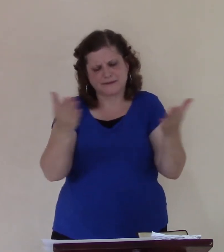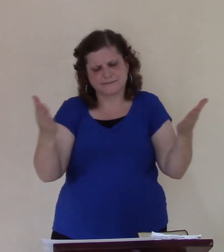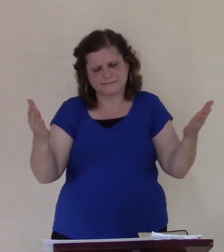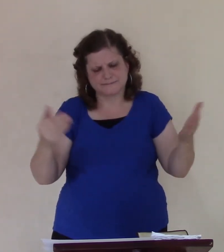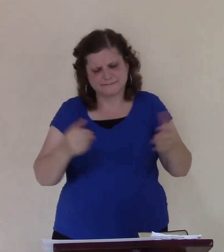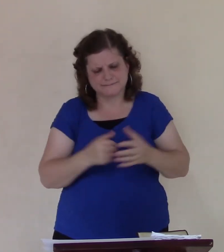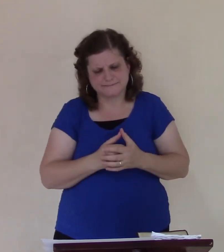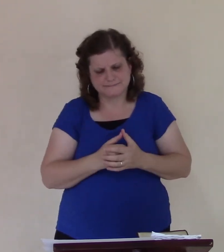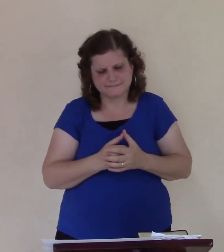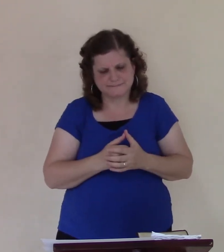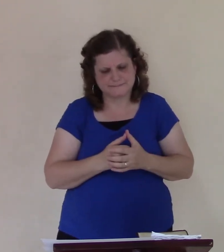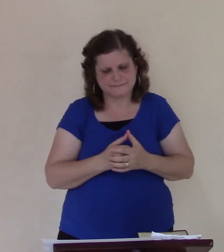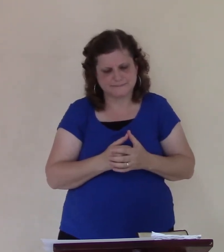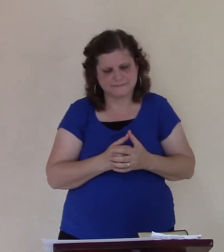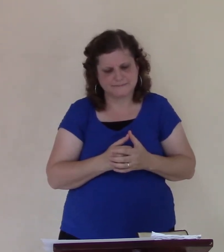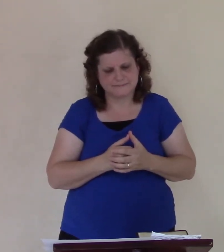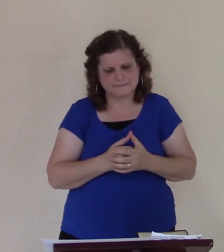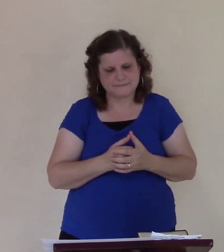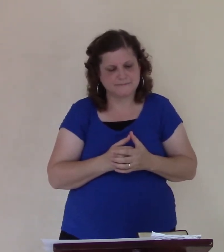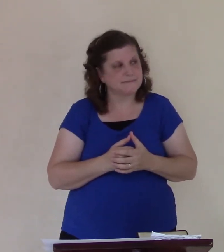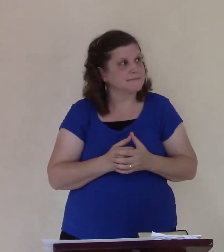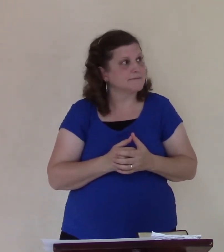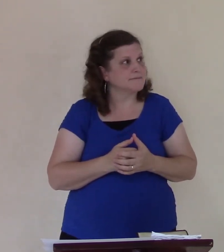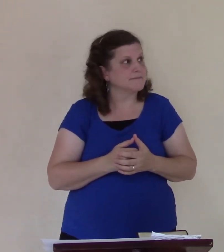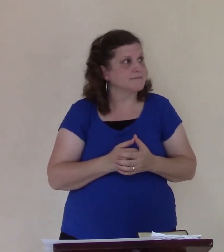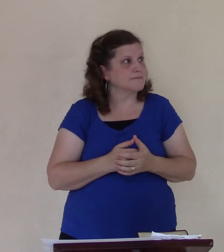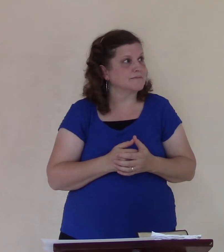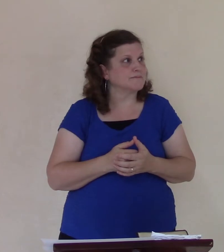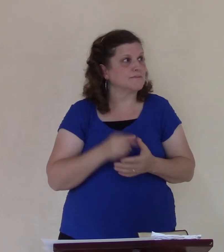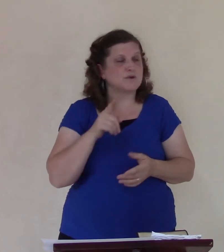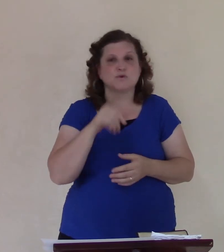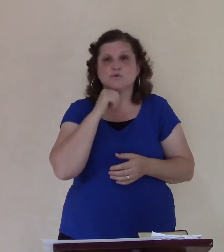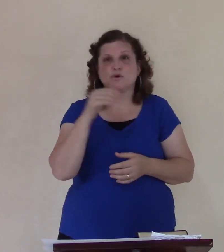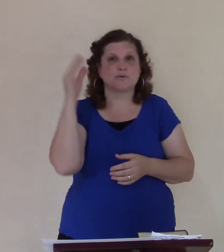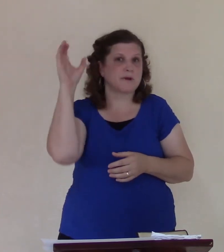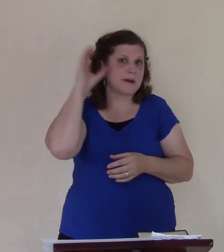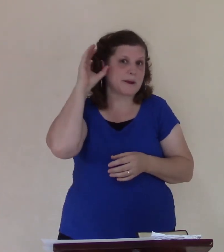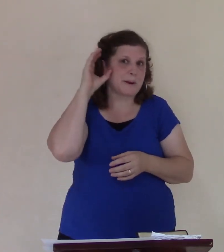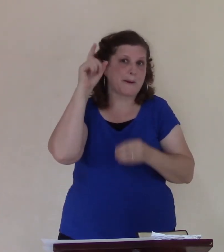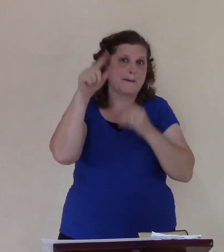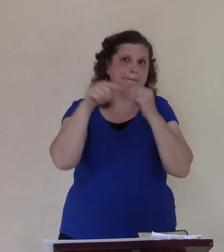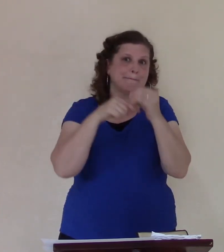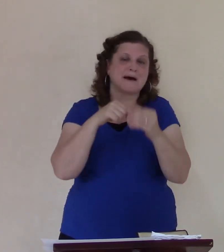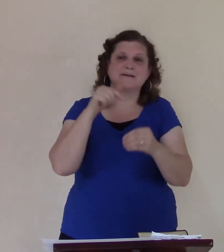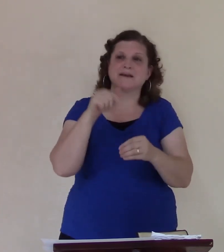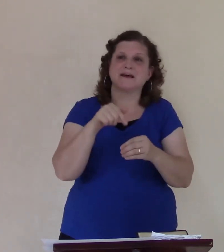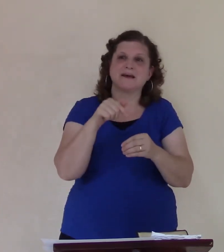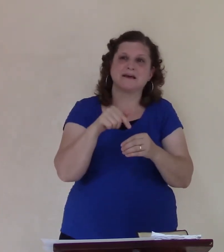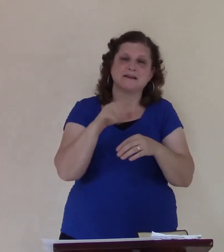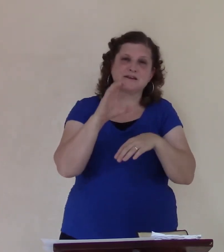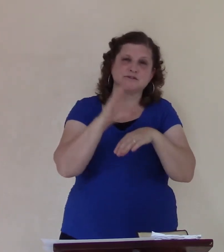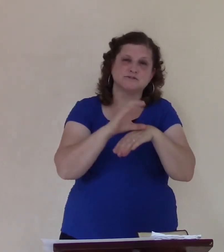You don't hear about any temple or any synagogues or any churches or anything with any type of starting the world.